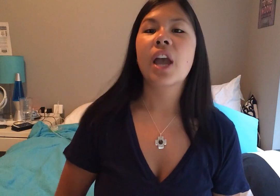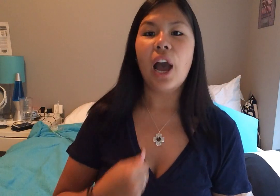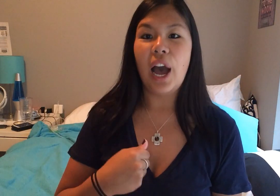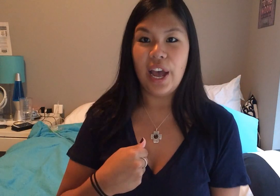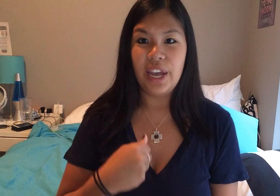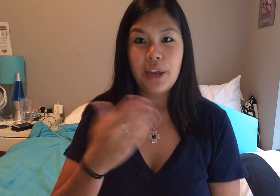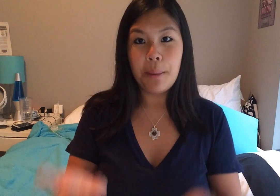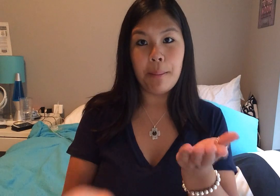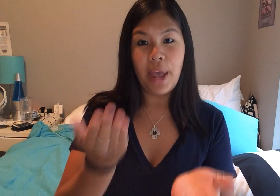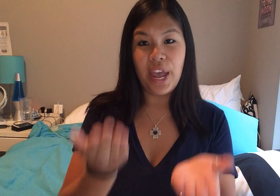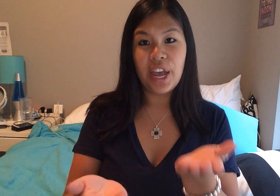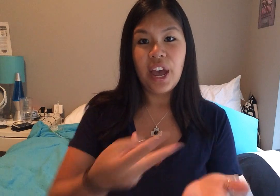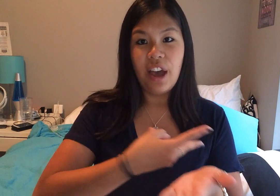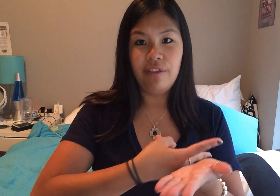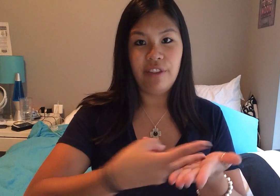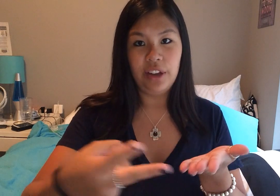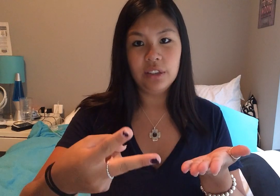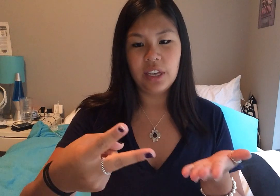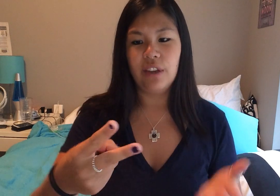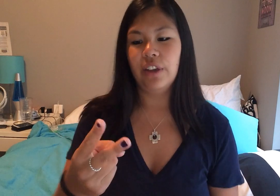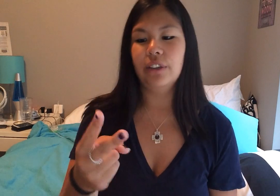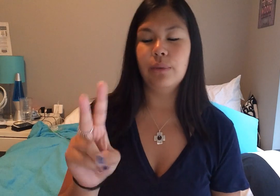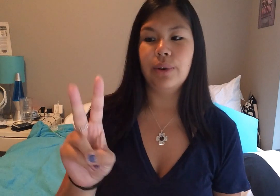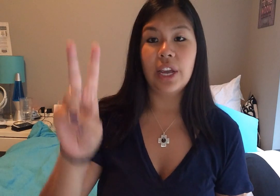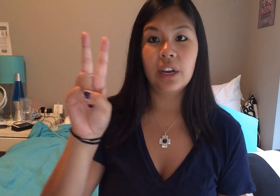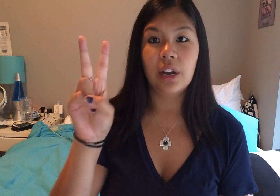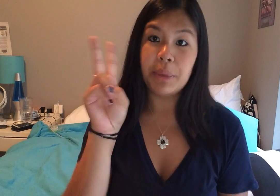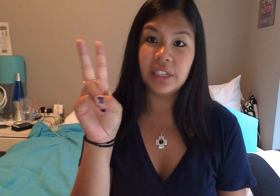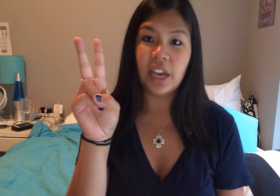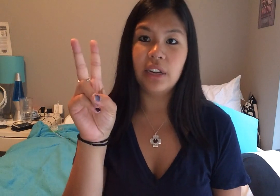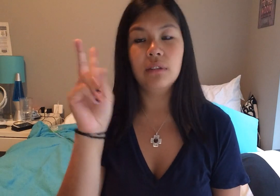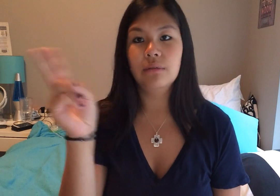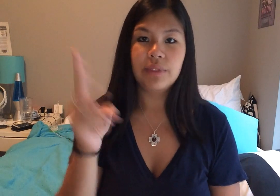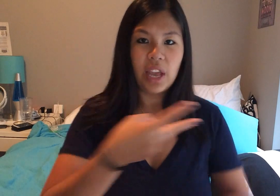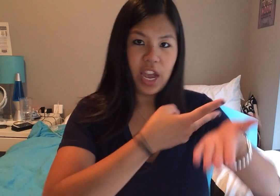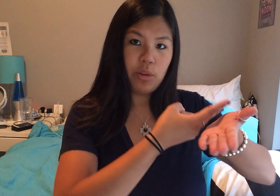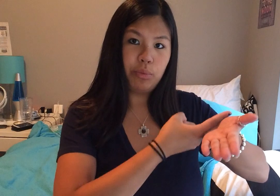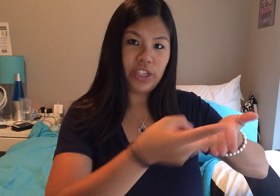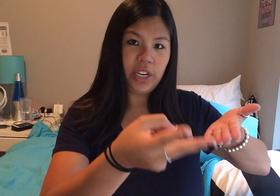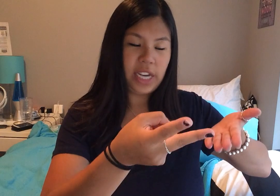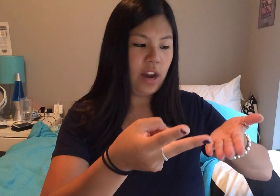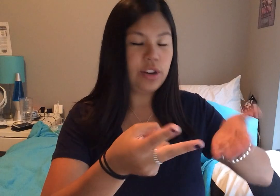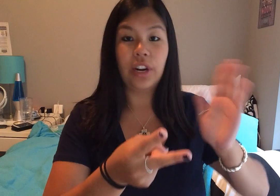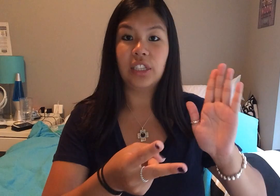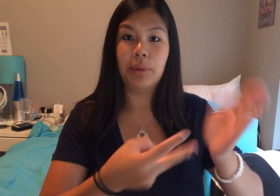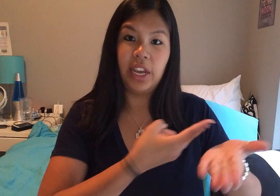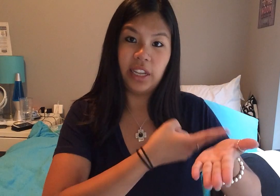I may have failed, and failed is where you take peace sign, and you brush it down your non-dominant hand like